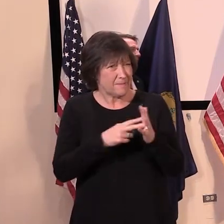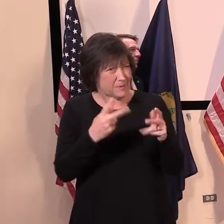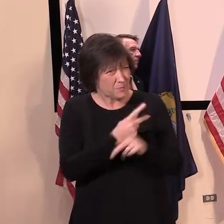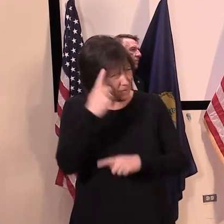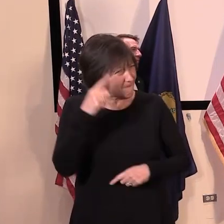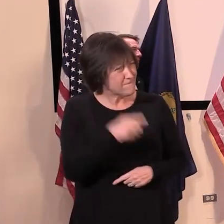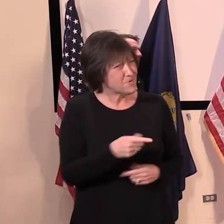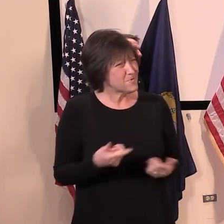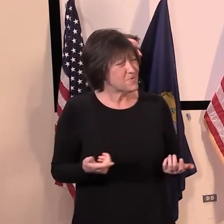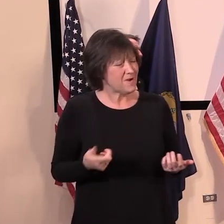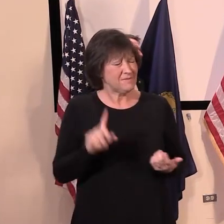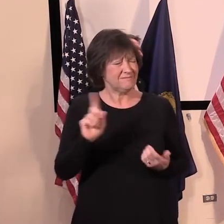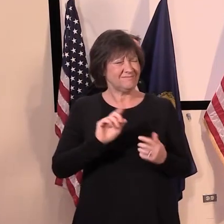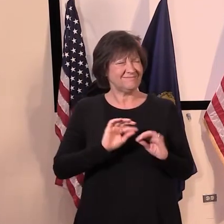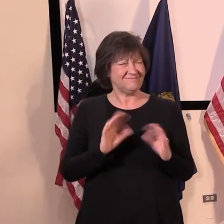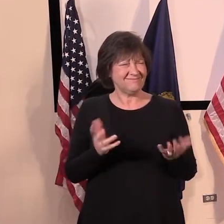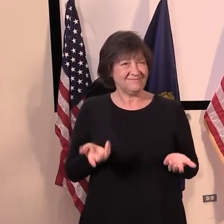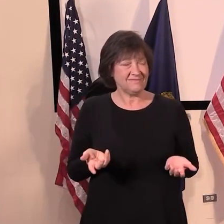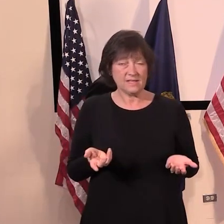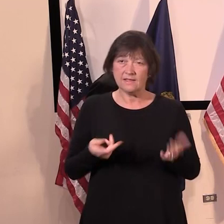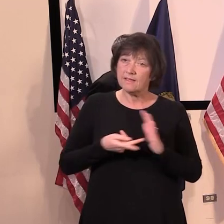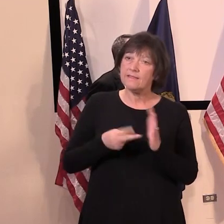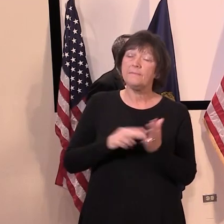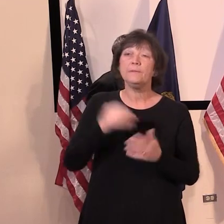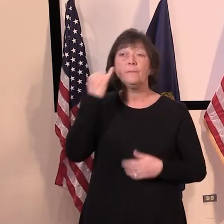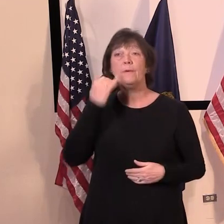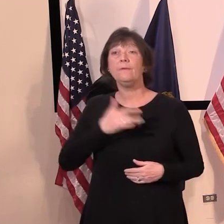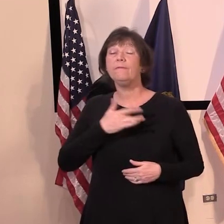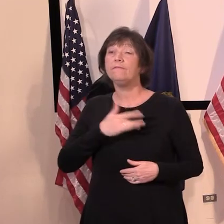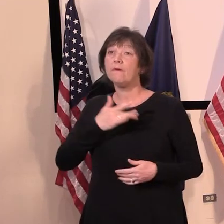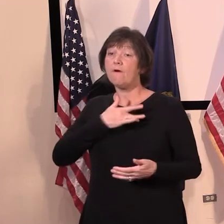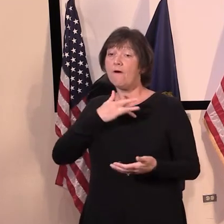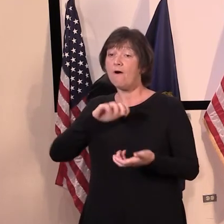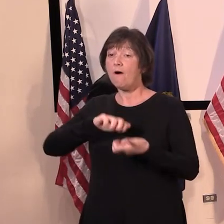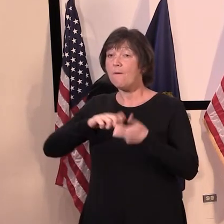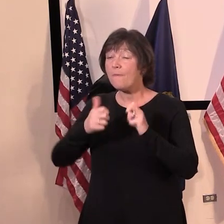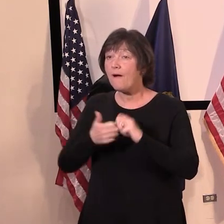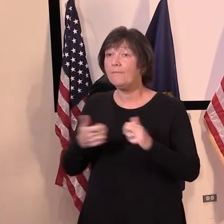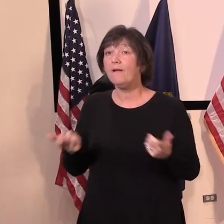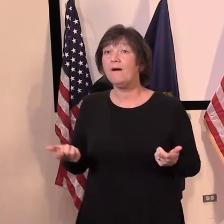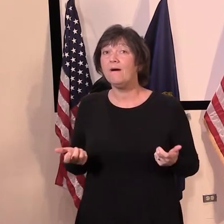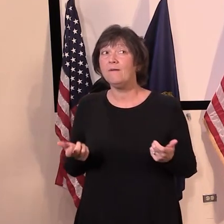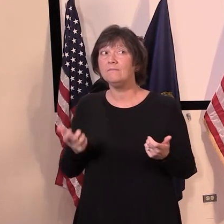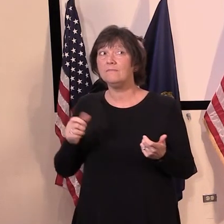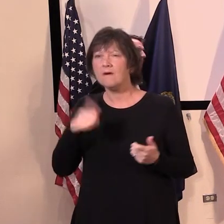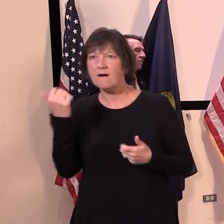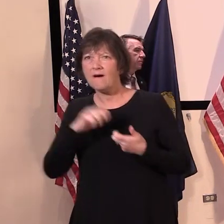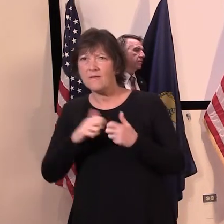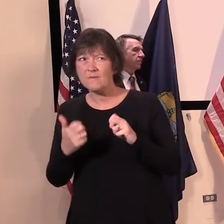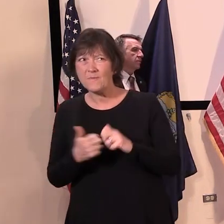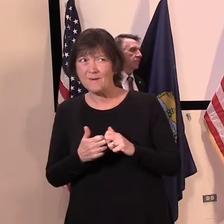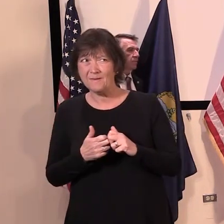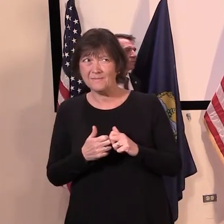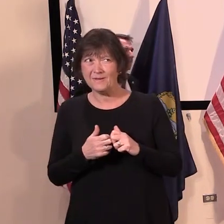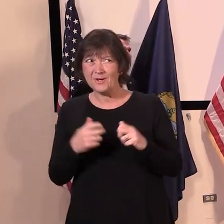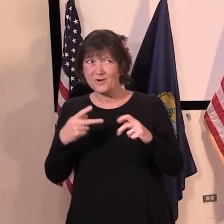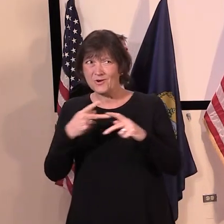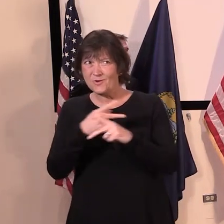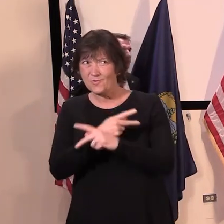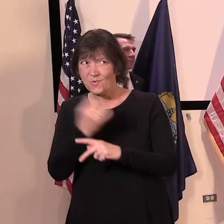you're at greater risk by staying home until you're having a heart problem and you would be going to a hospital, is that? Absolutely.